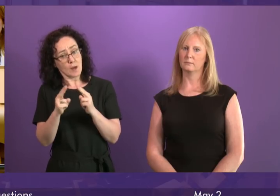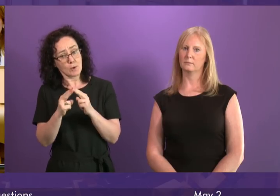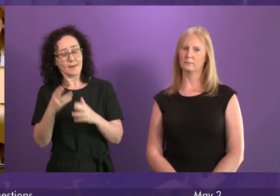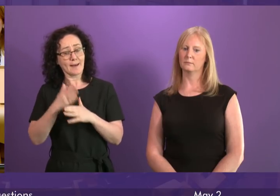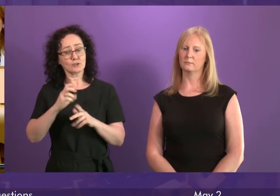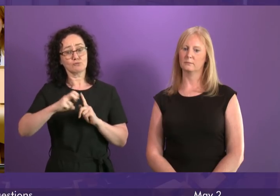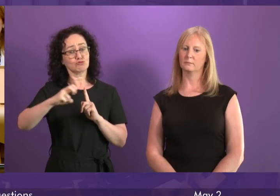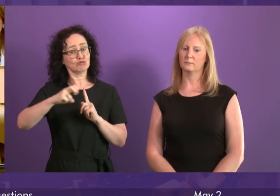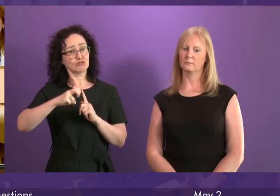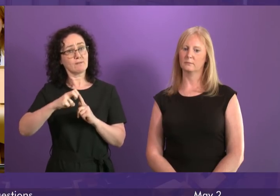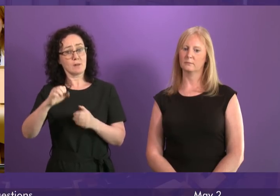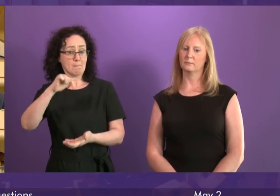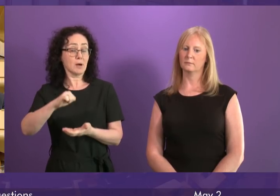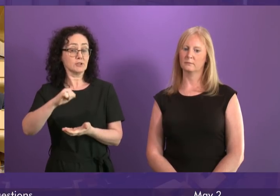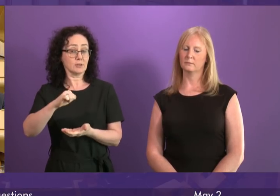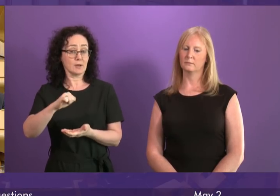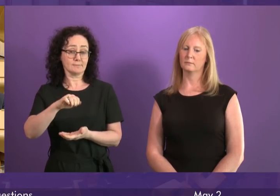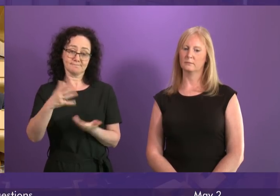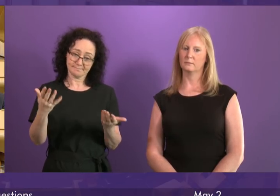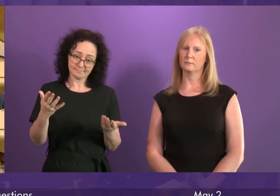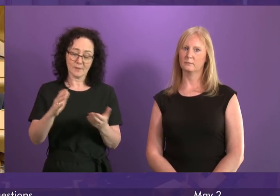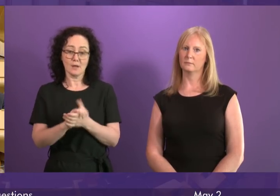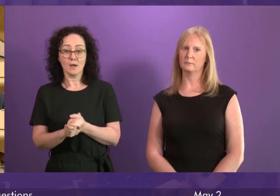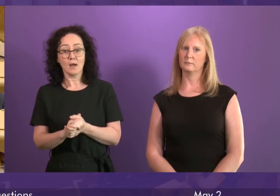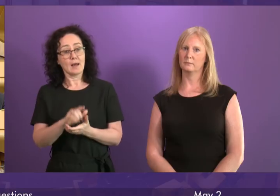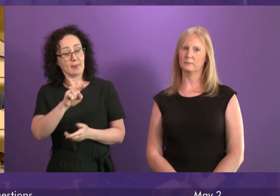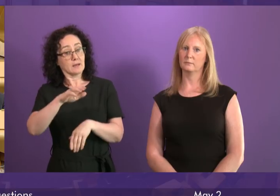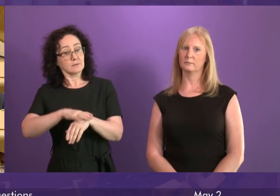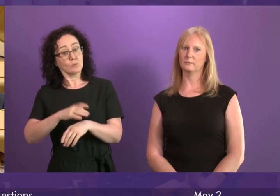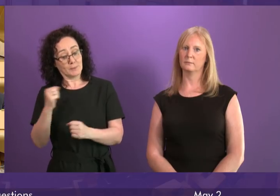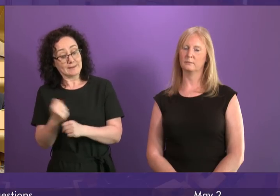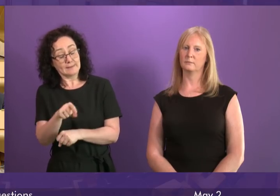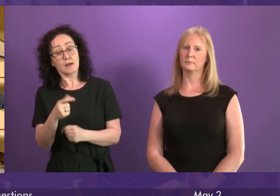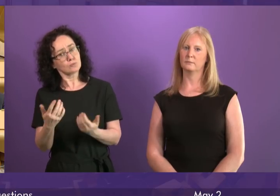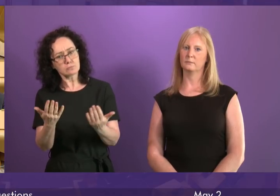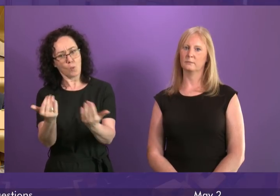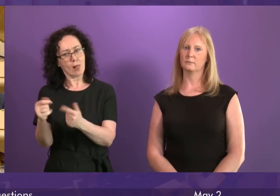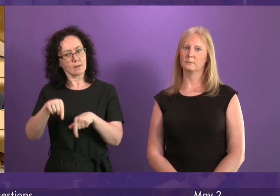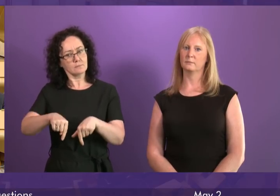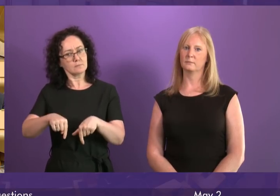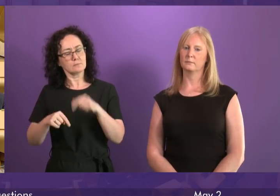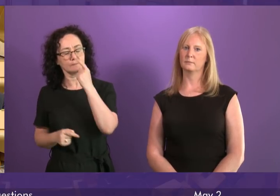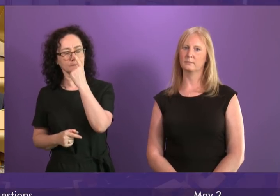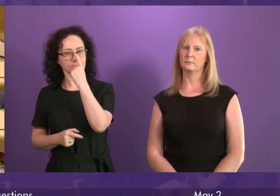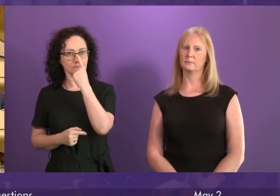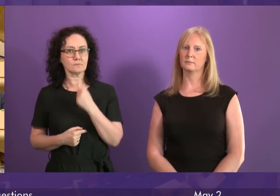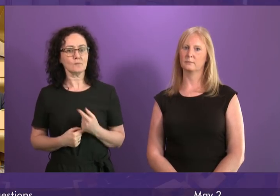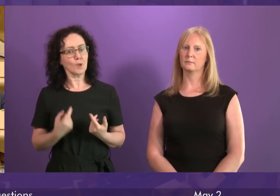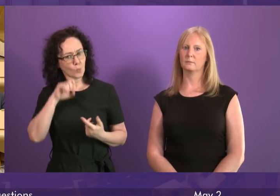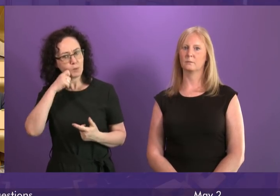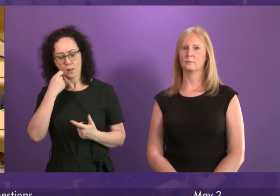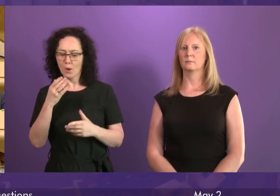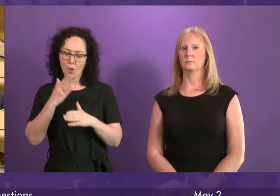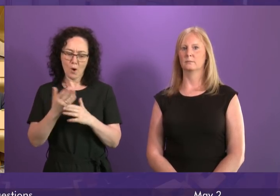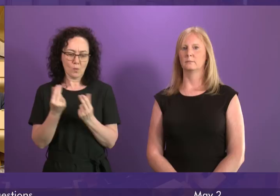know, Alison Johnson can dismiss that, but it was widely welcomed at the time and it's an important statement of our intent. Working with the Greens, of